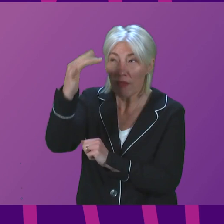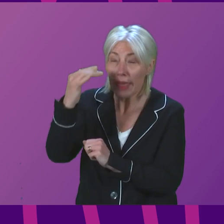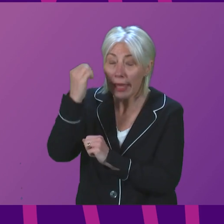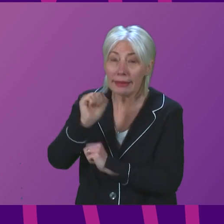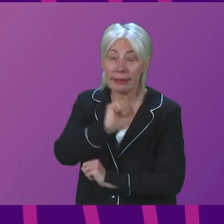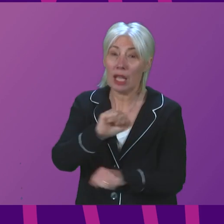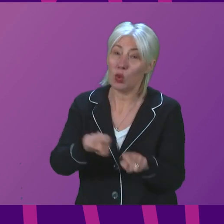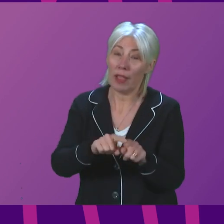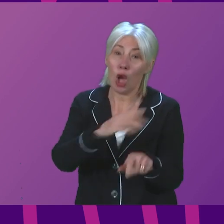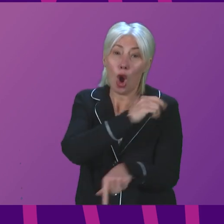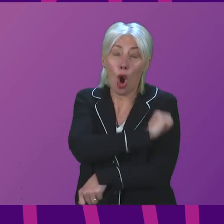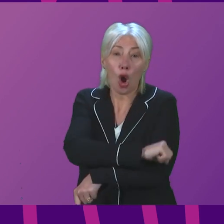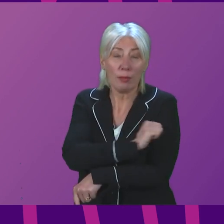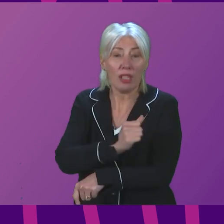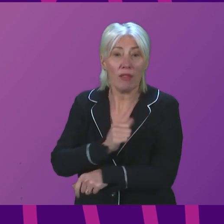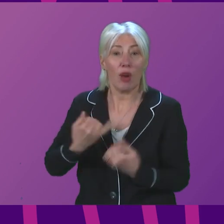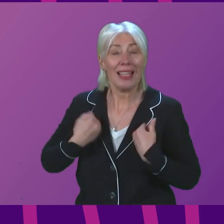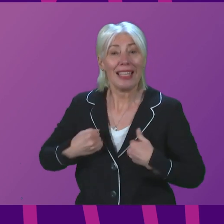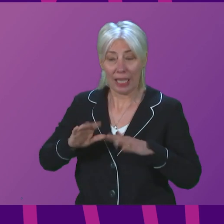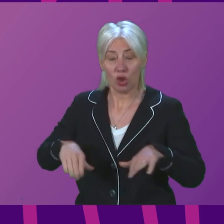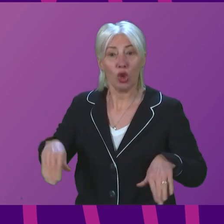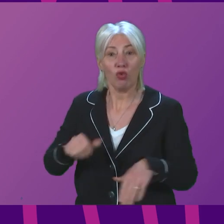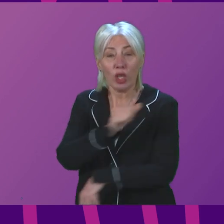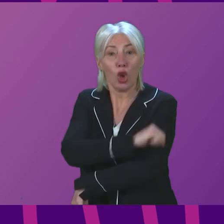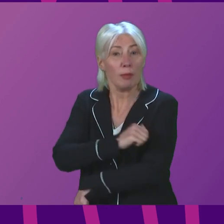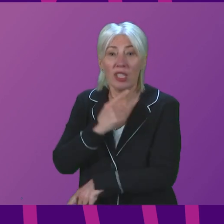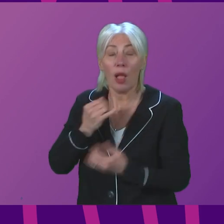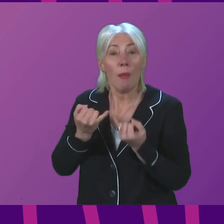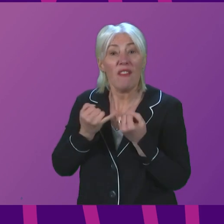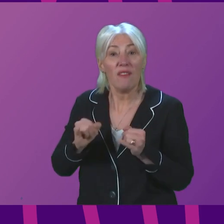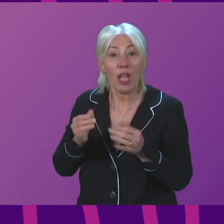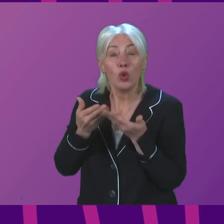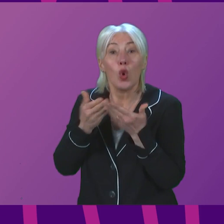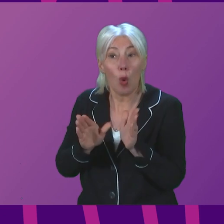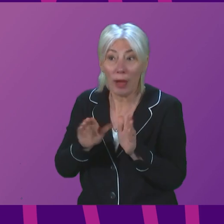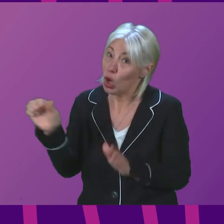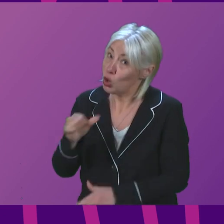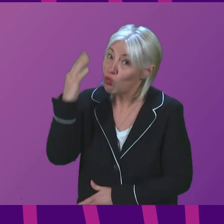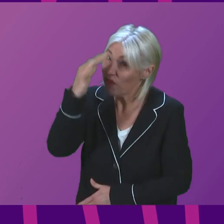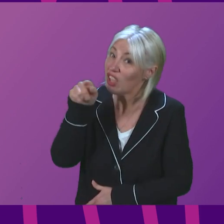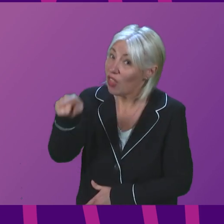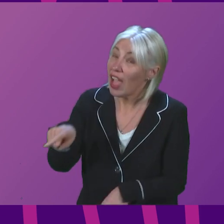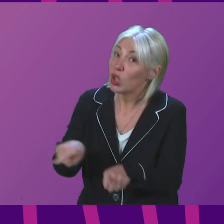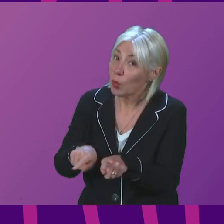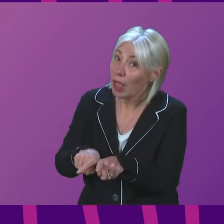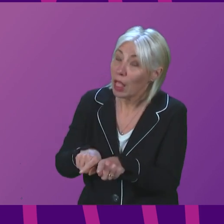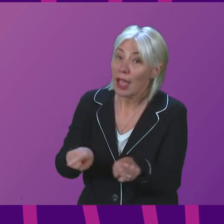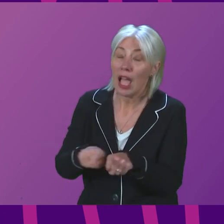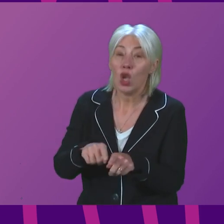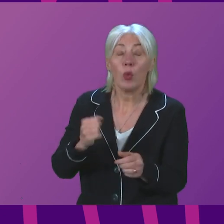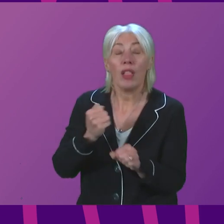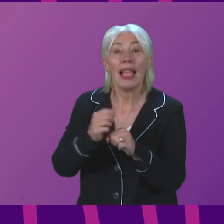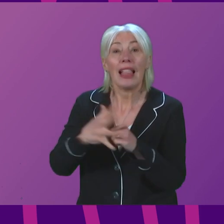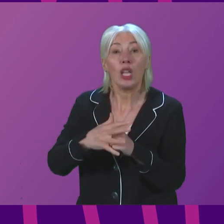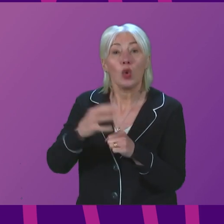hospital built for Edinburgh sick kids that failed to open, perhaps the government should reflect on that. The failures in the Glasgow Queen Elizabeth